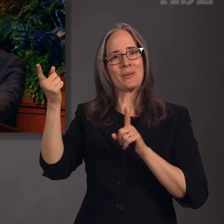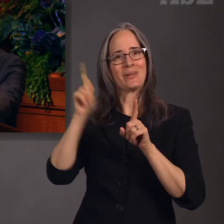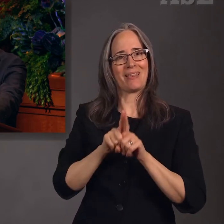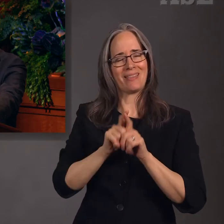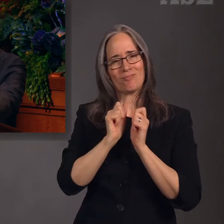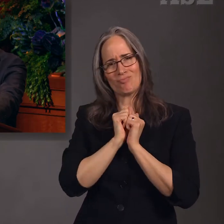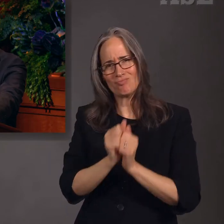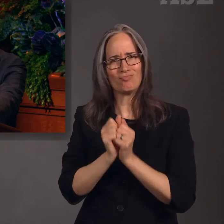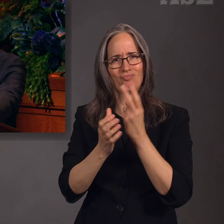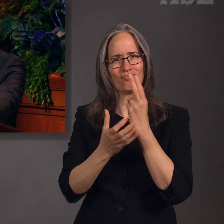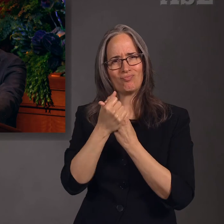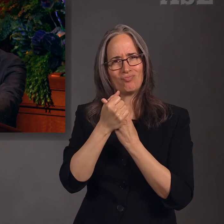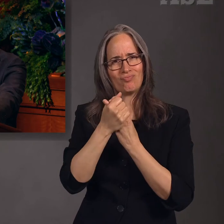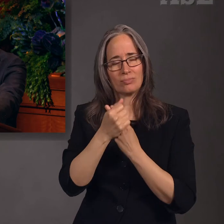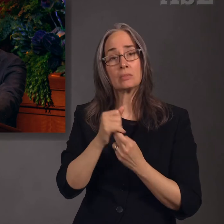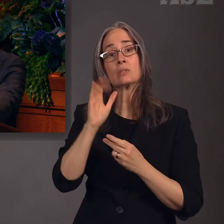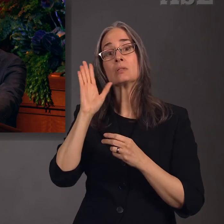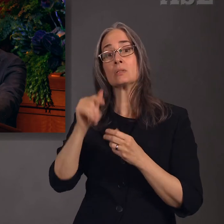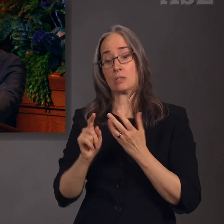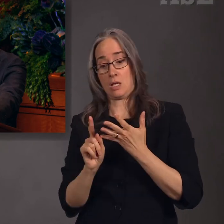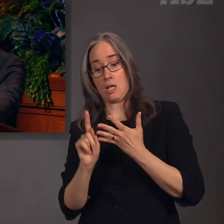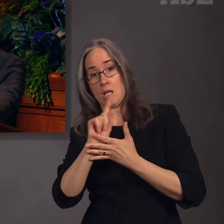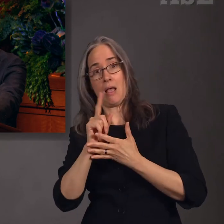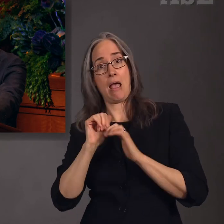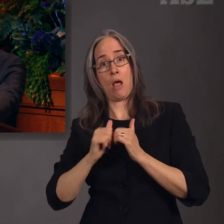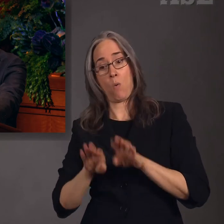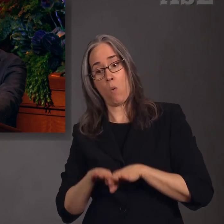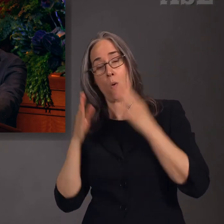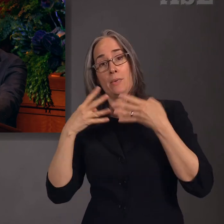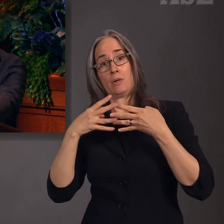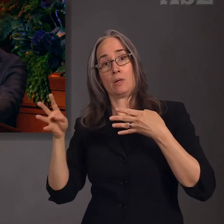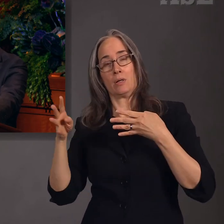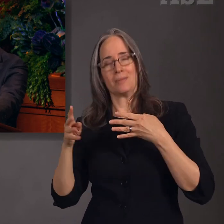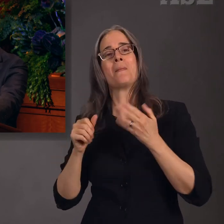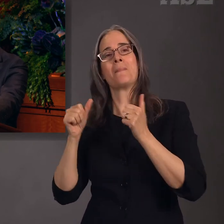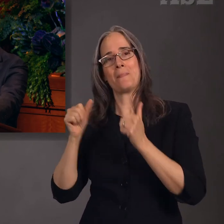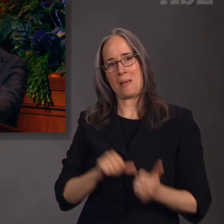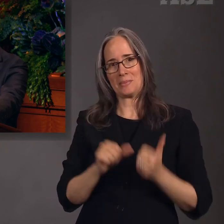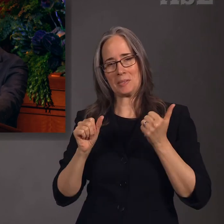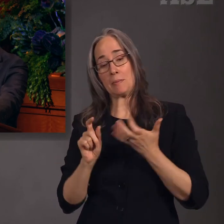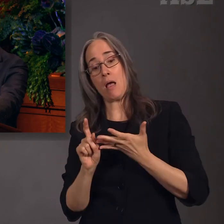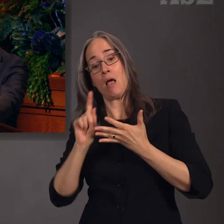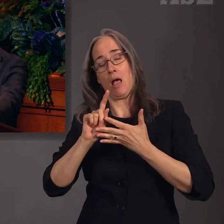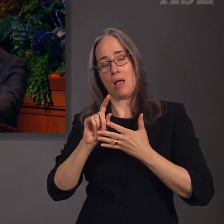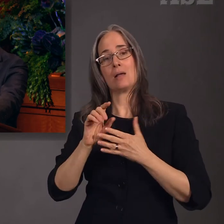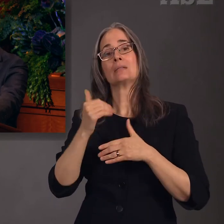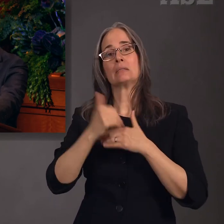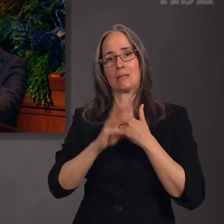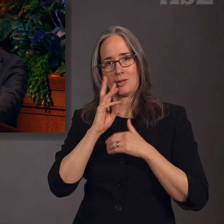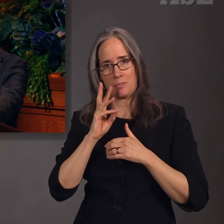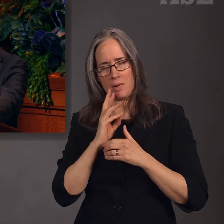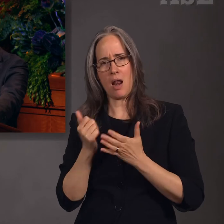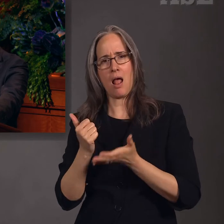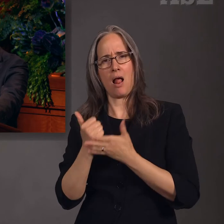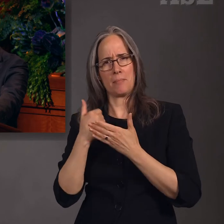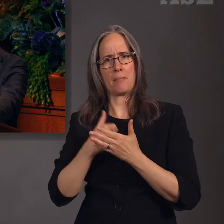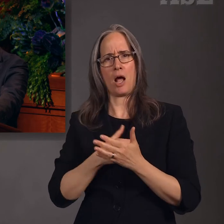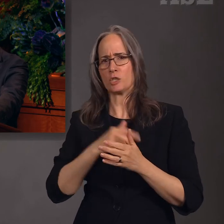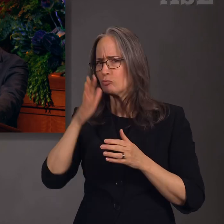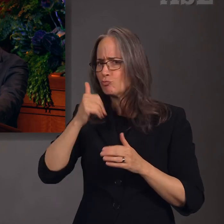opens the gate to eternal life, and the sacrament helps us to steadfastly press forward